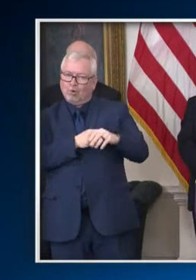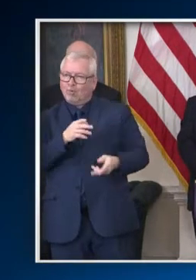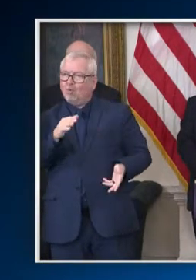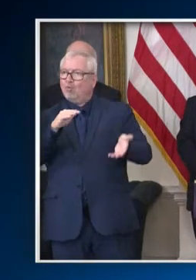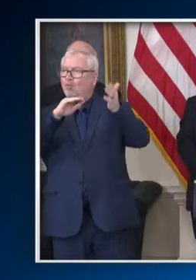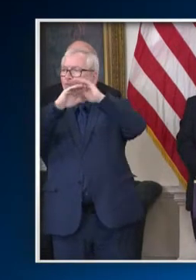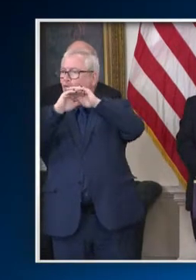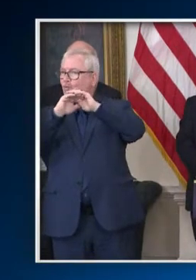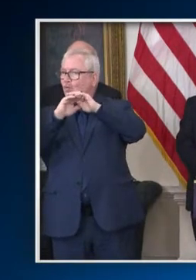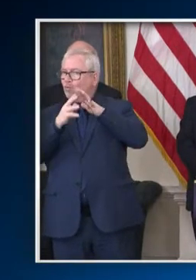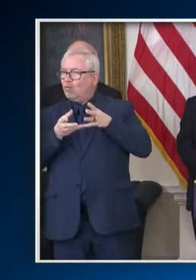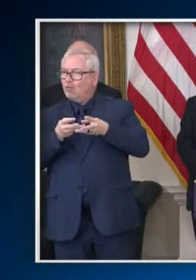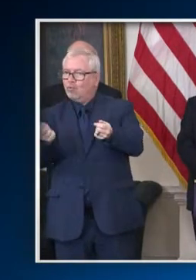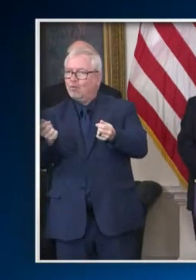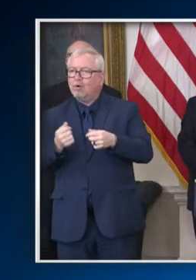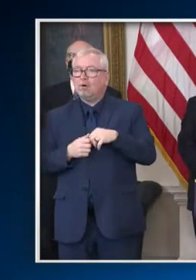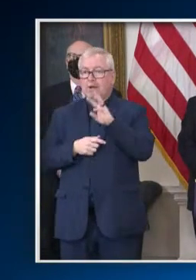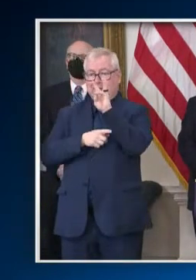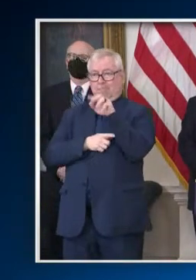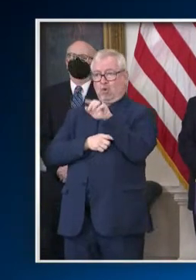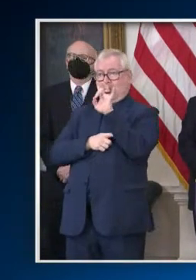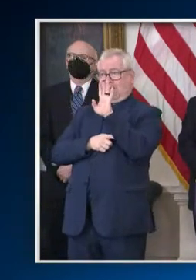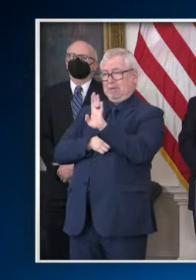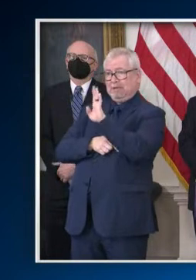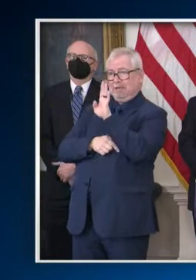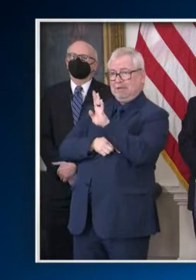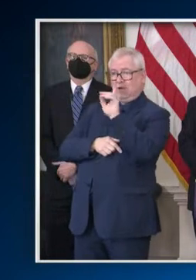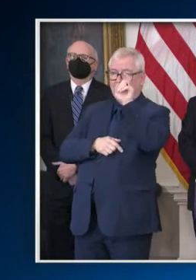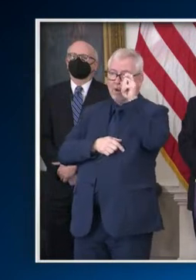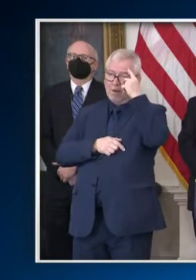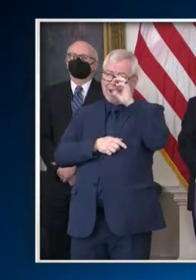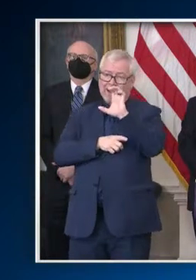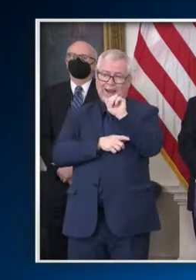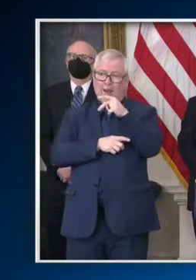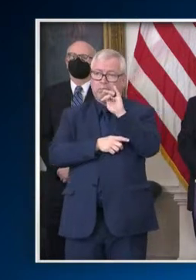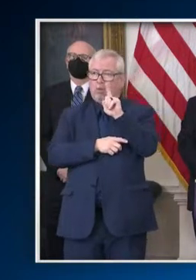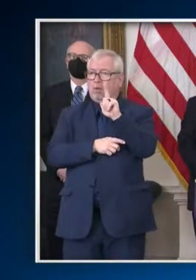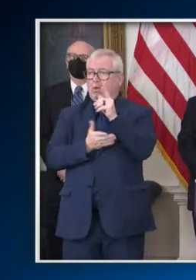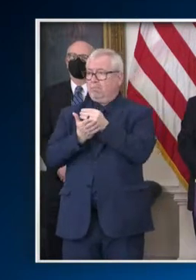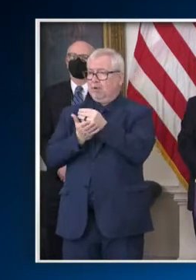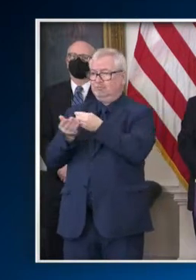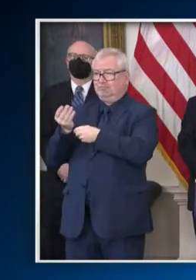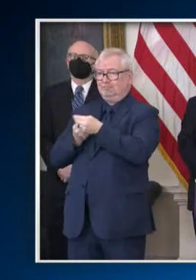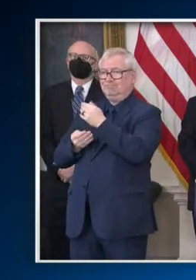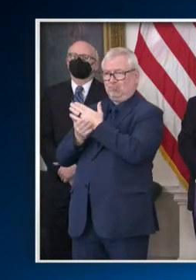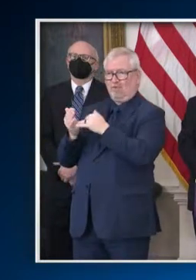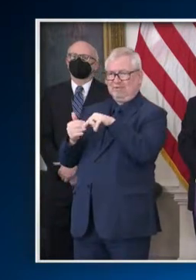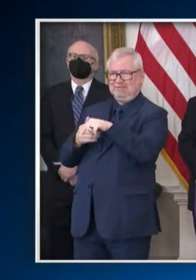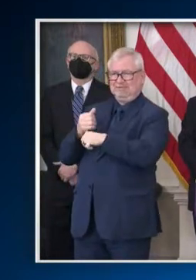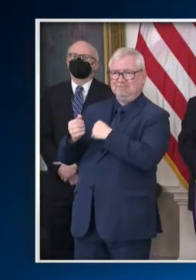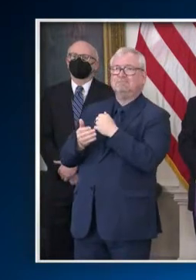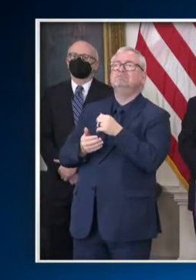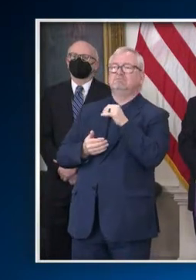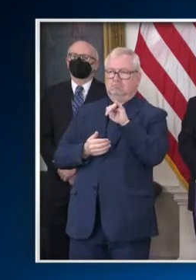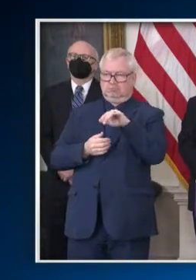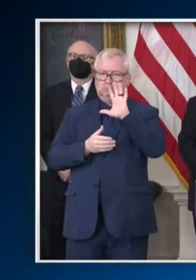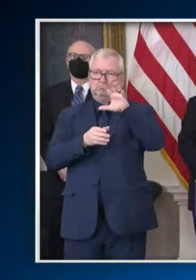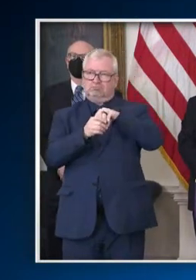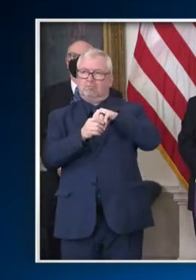dollar 2023 capital budget funds all capital budget mandates and all